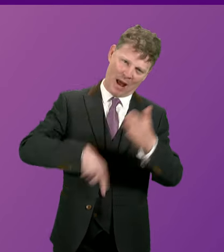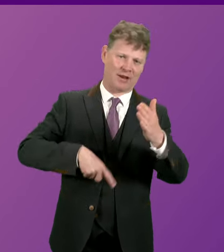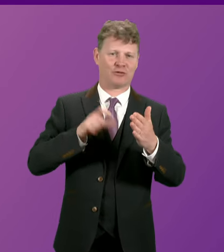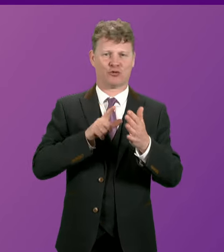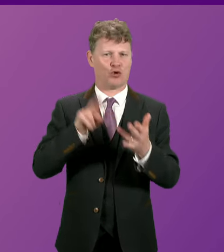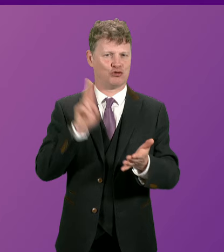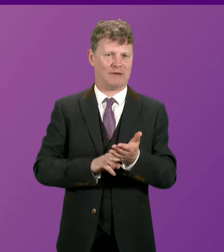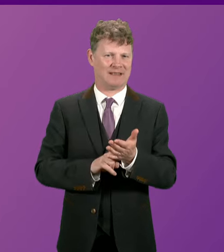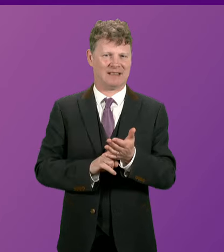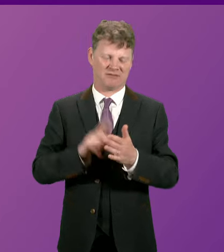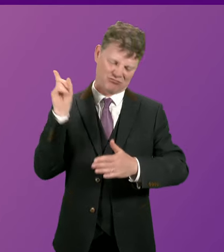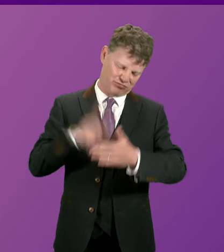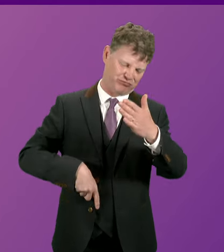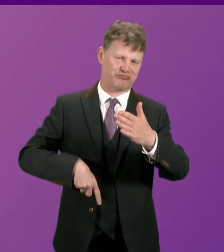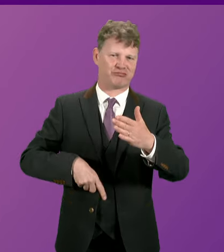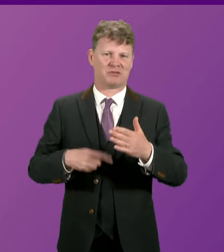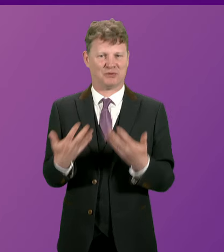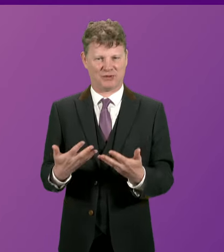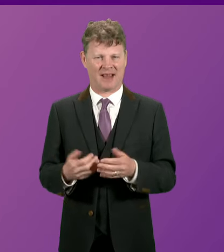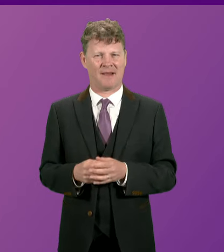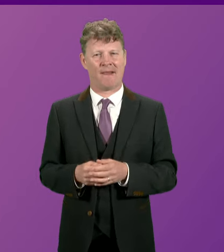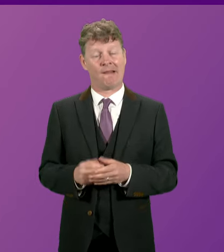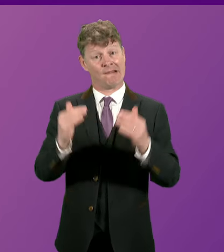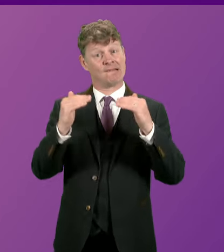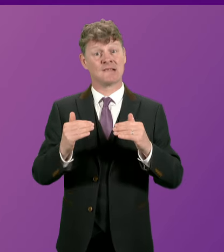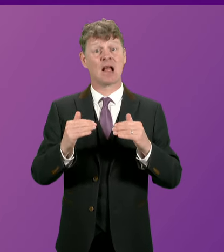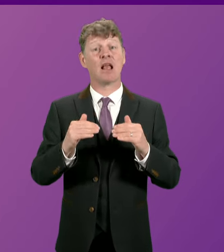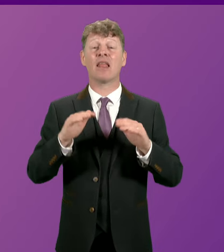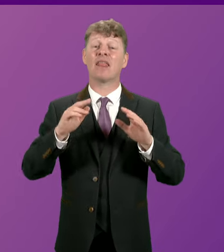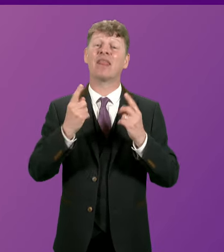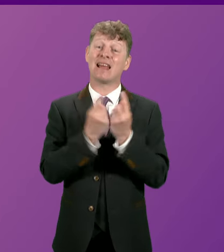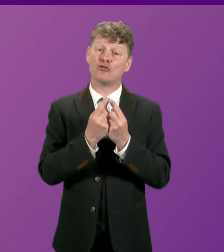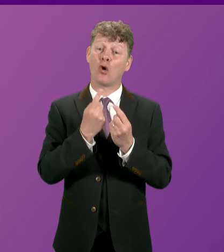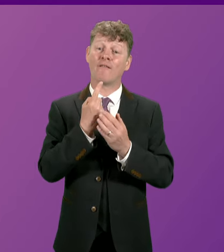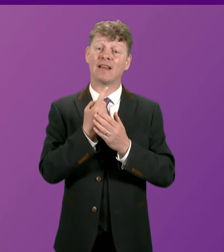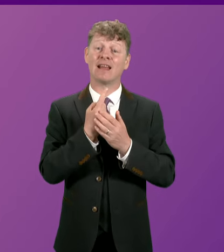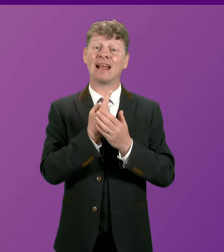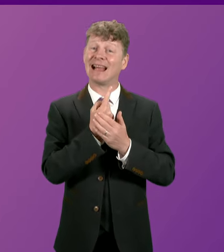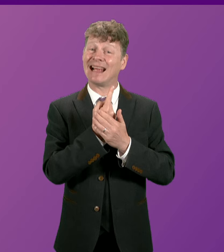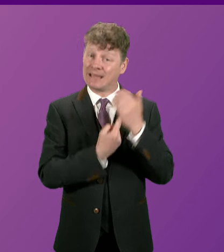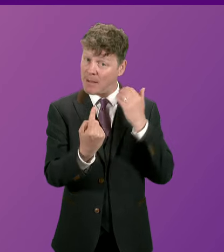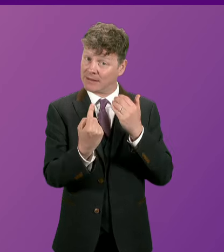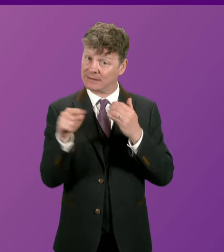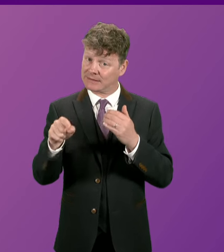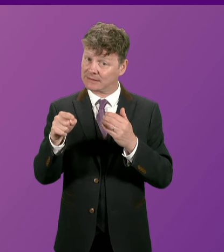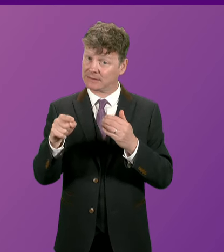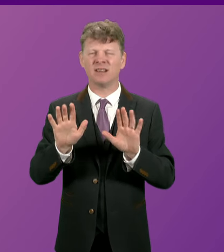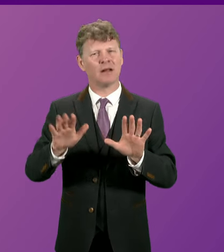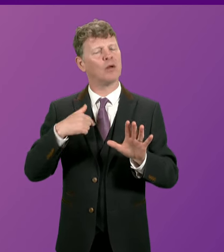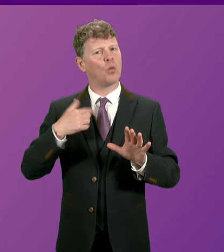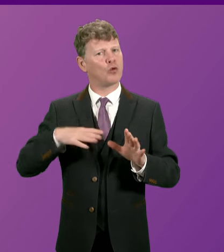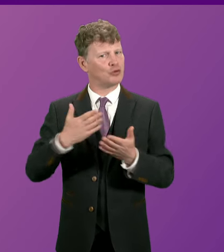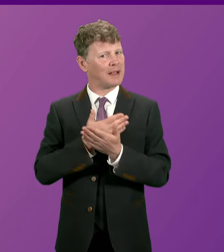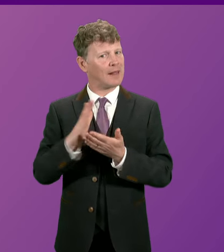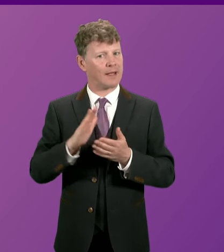indeed. Mr Ross. When it comes to the issue of independence, Ross. Presiding Officer, let's make it very, very